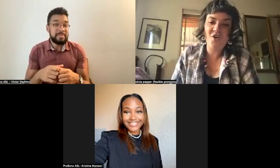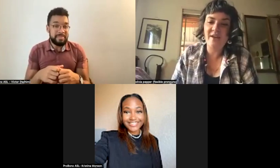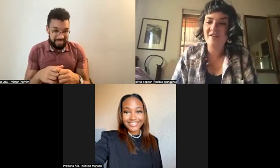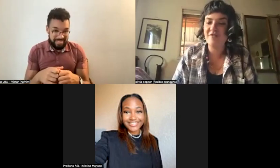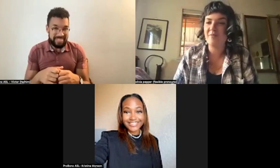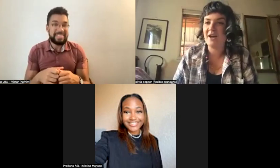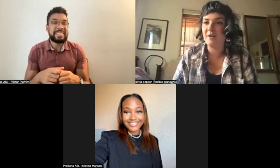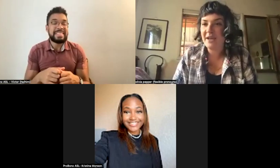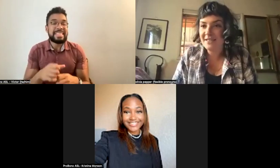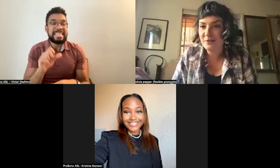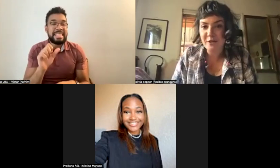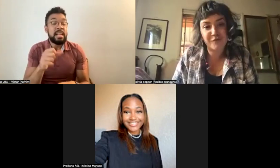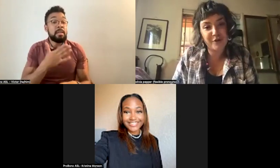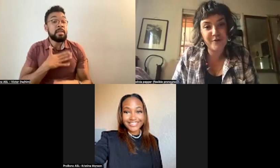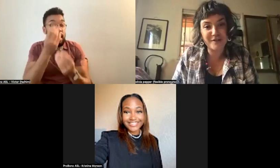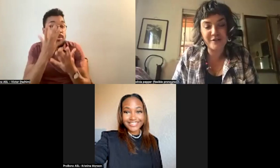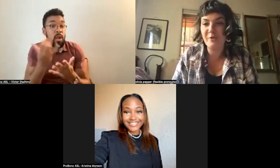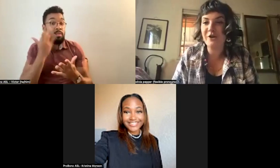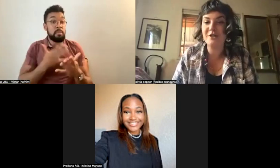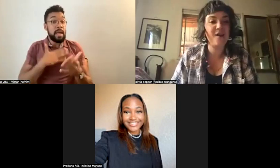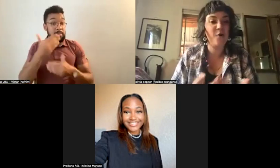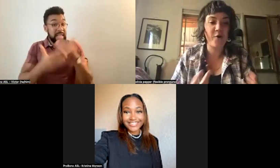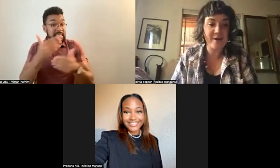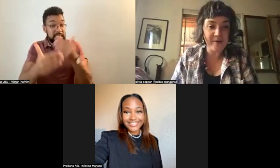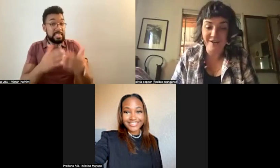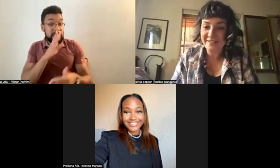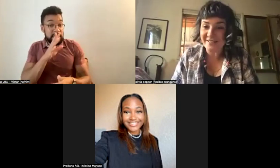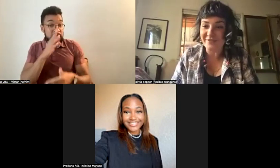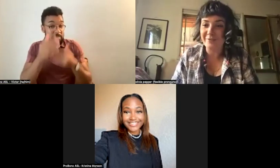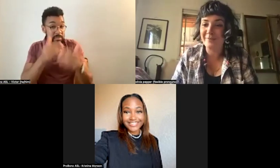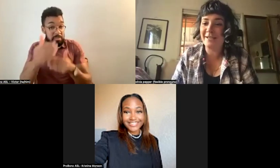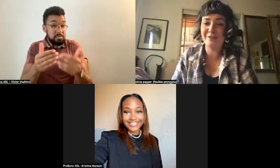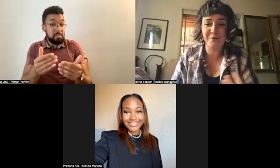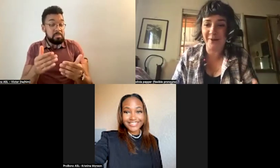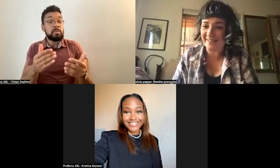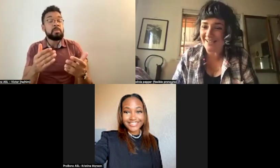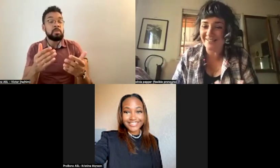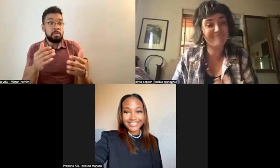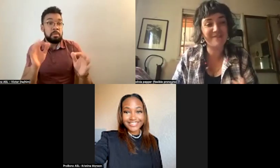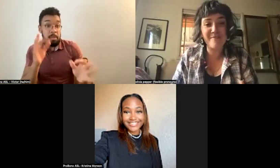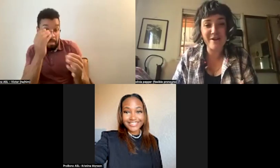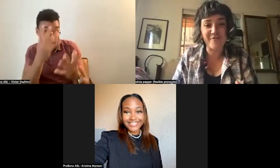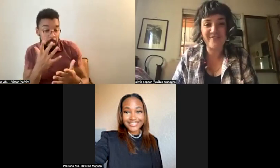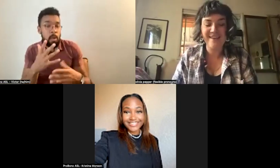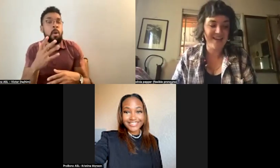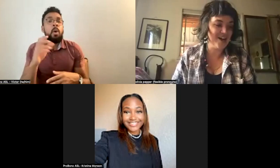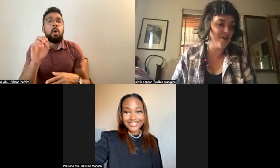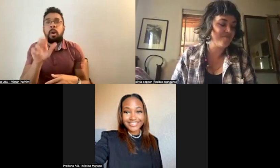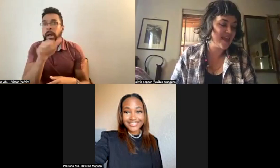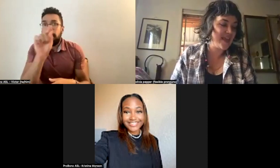know if my pace works for you as interpreters, or anyone else. If I'm speaking too quickly, let me know.